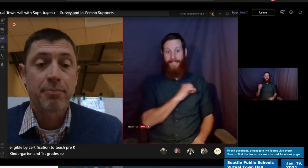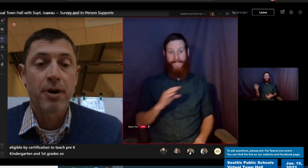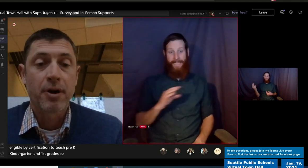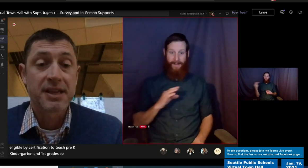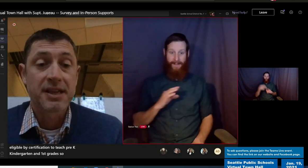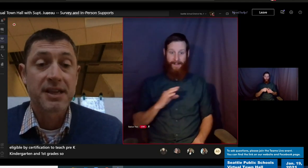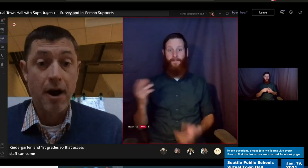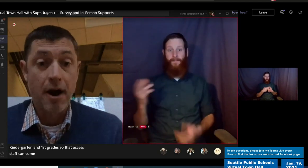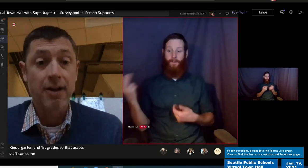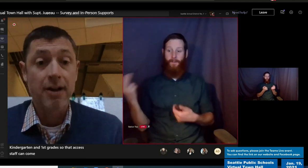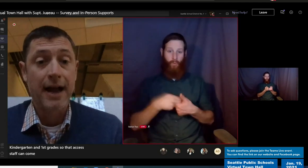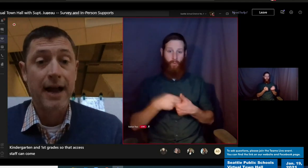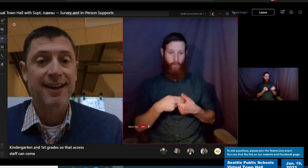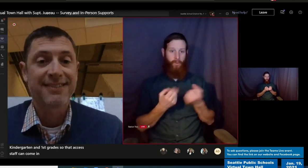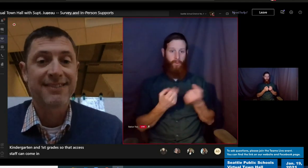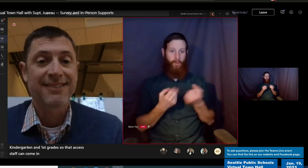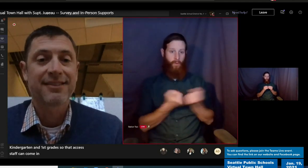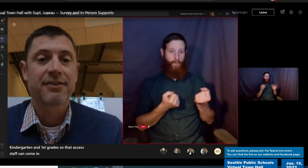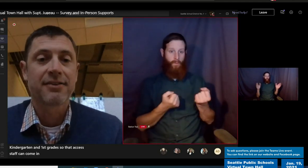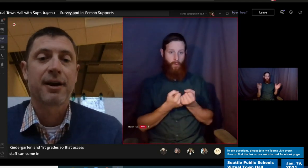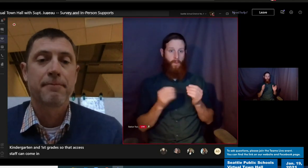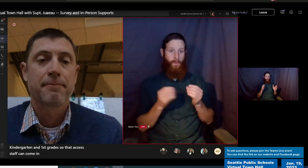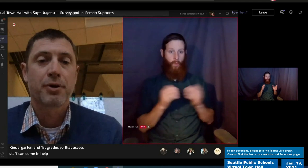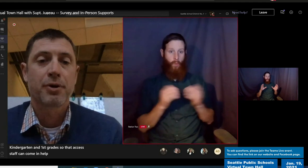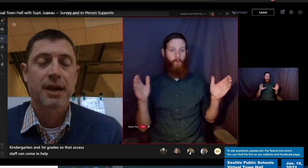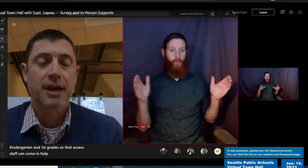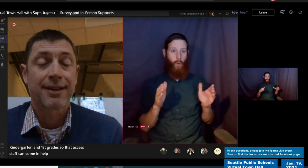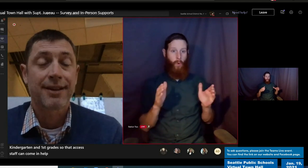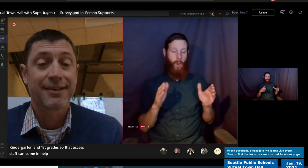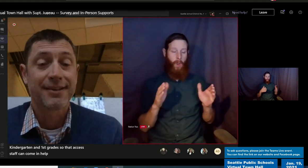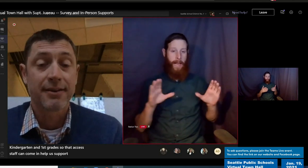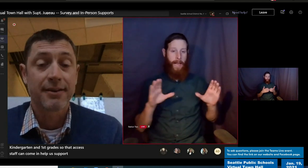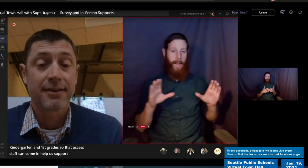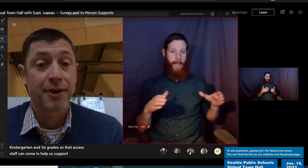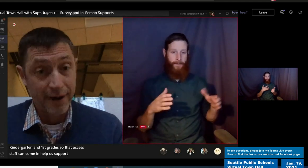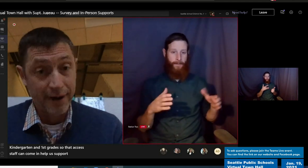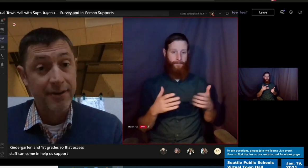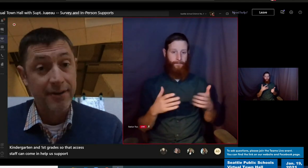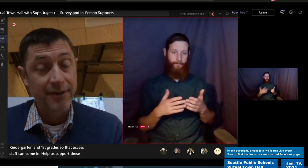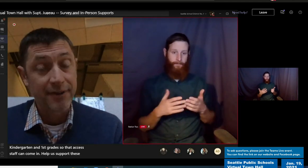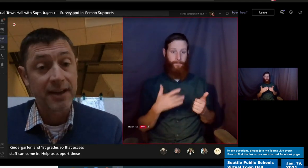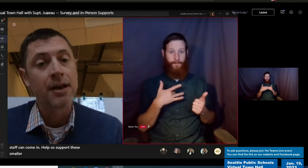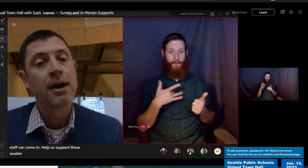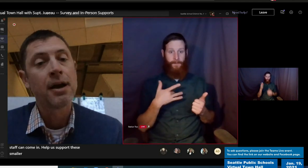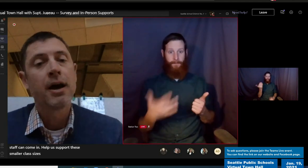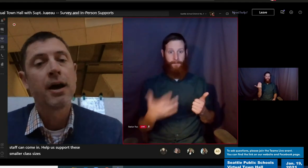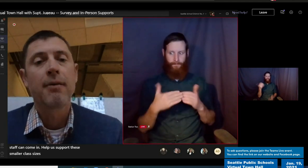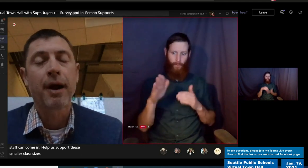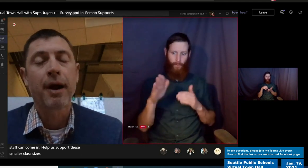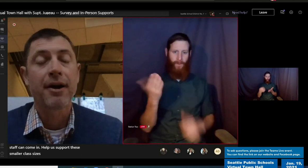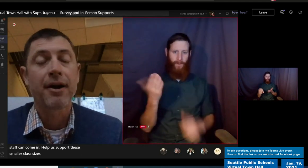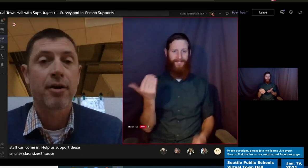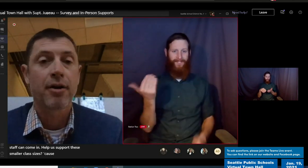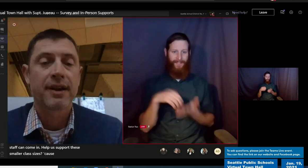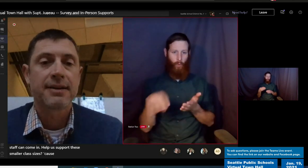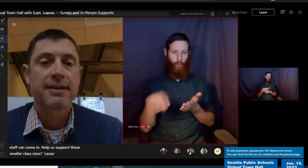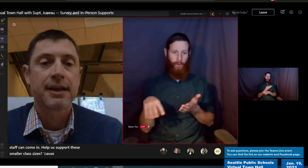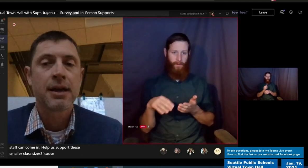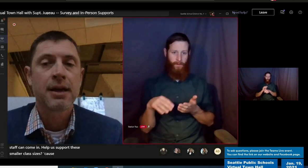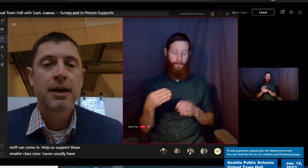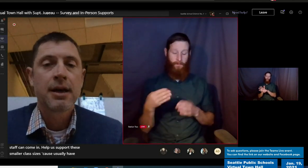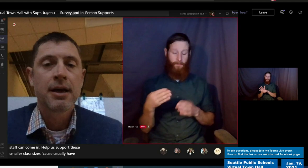these smaller class sizes because we usually have classes that are greater than 15 prior to COVID-19.